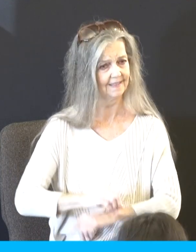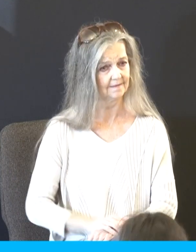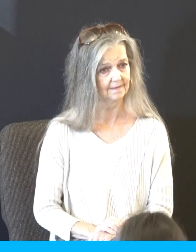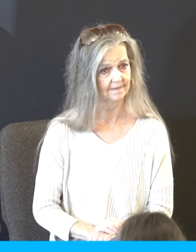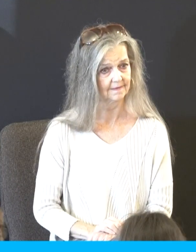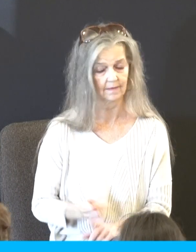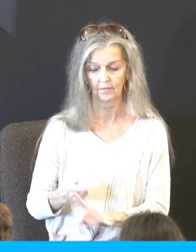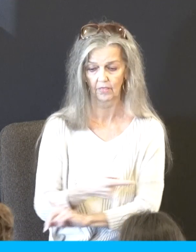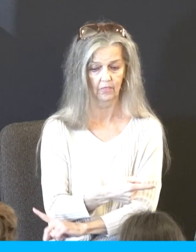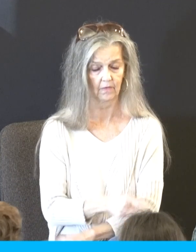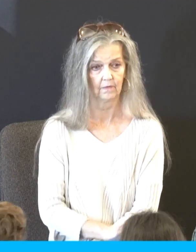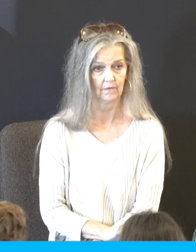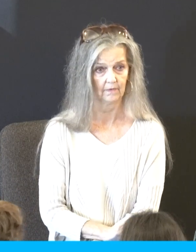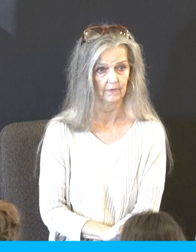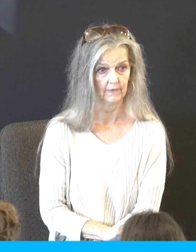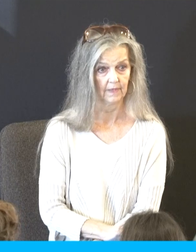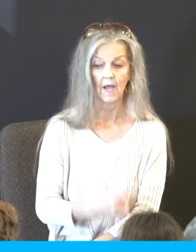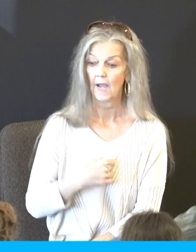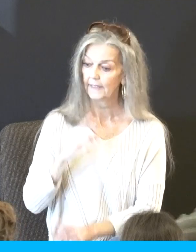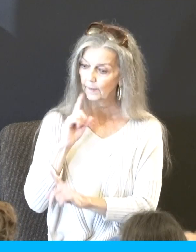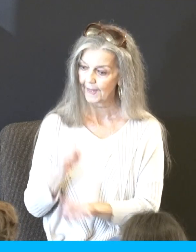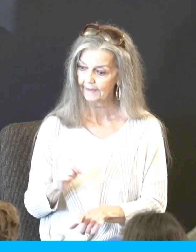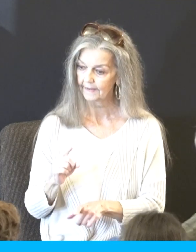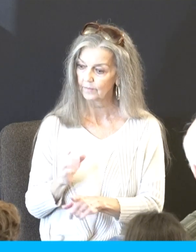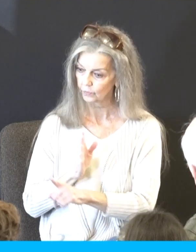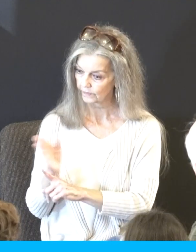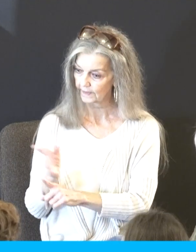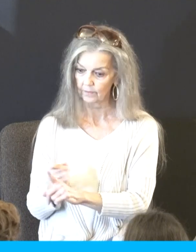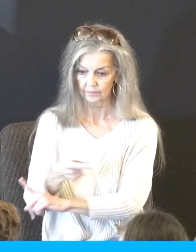Turn aside quickly out of the way which I commanded them and they have made them a molten calf.